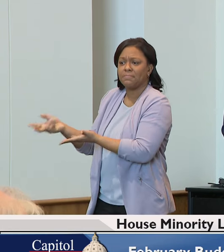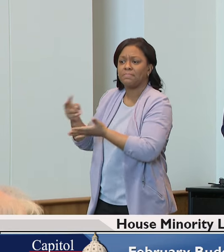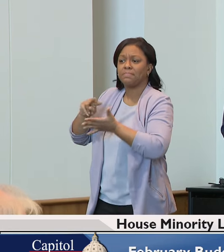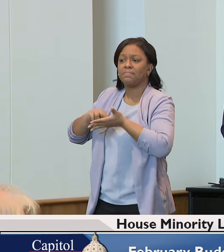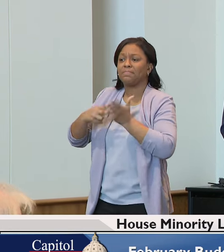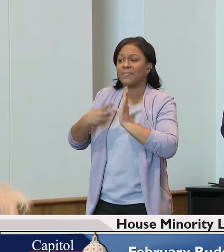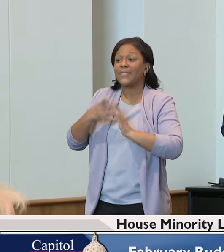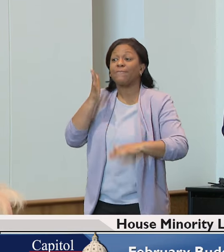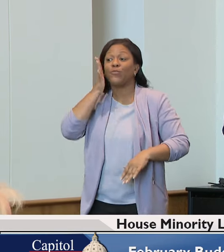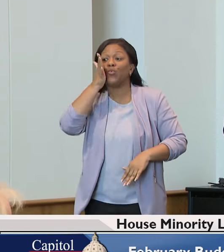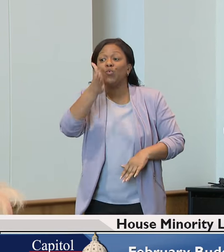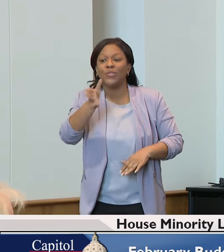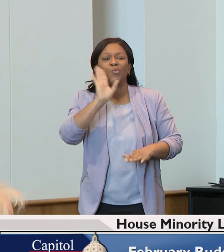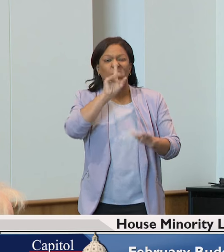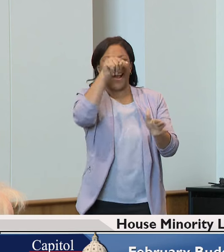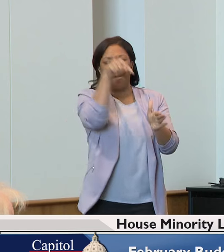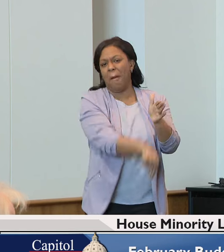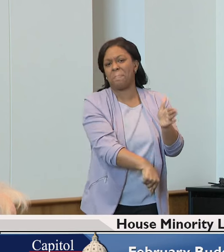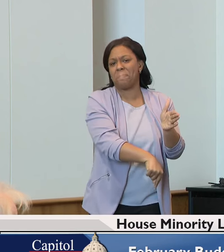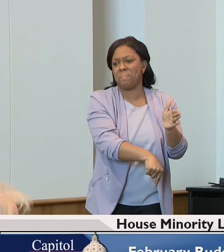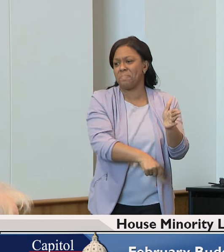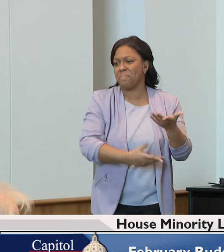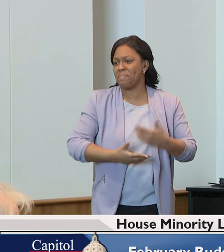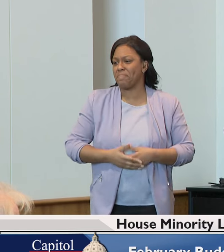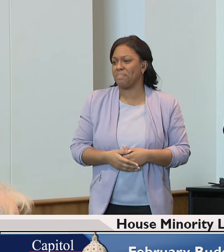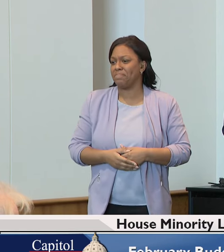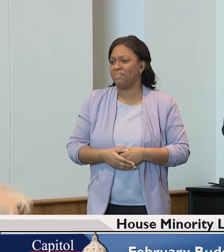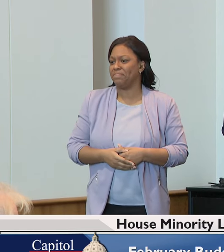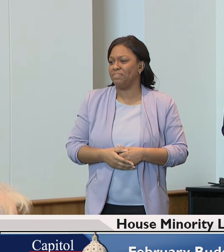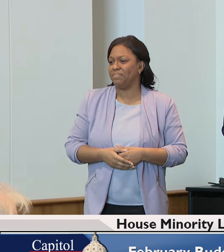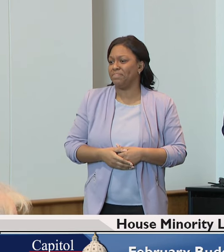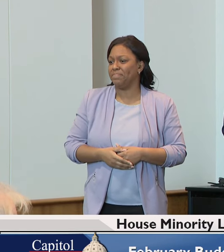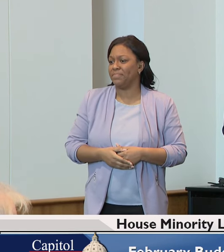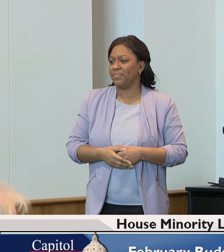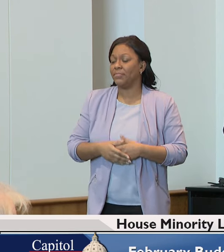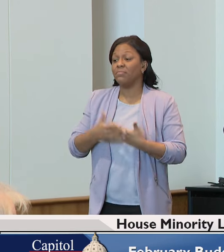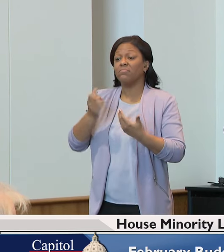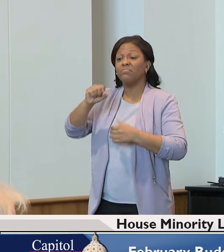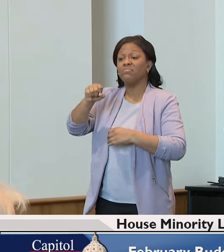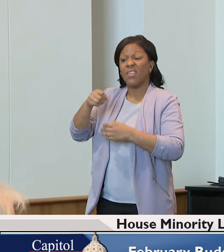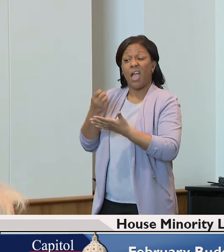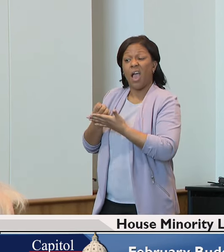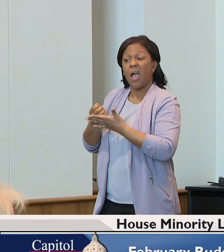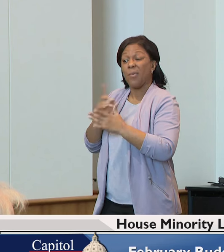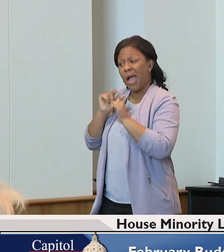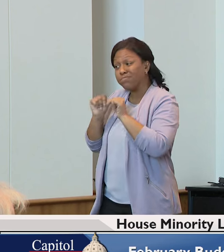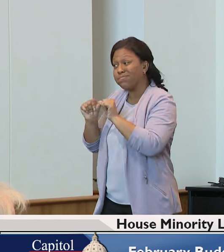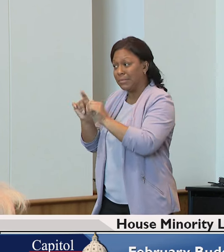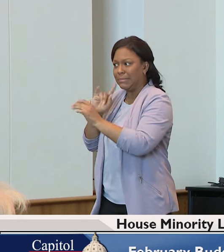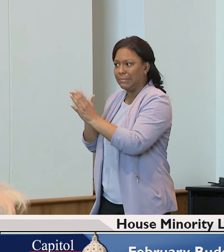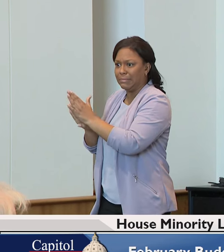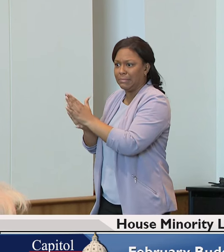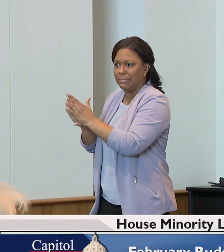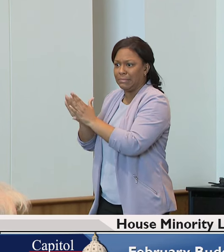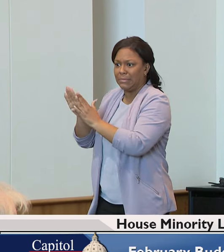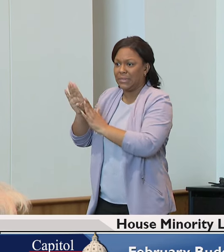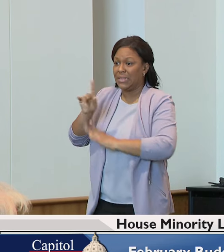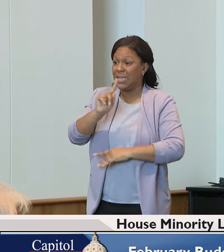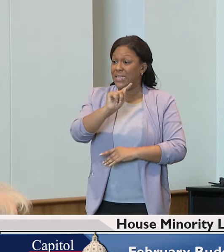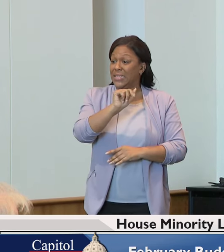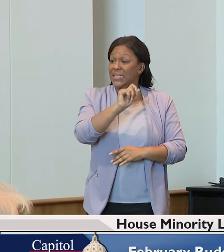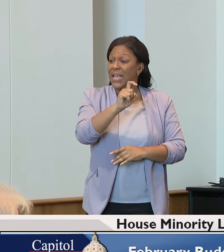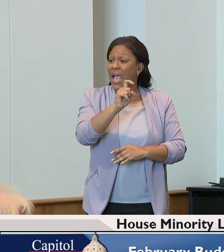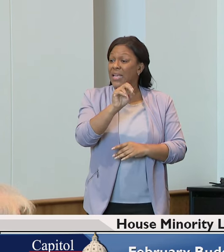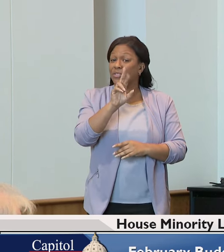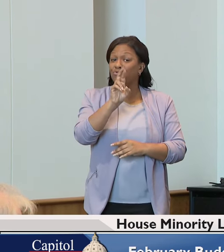future deficit. So despite a continually growing economy, there still isn't enough tax revenue to meet the DFL's spending